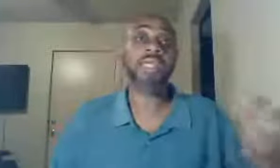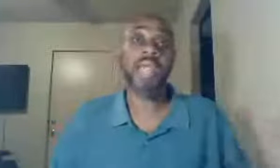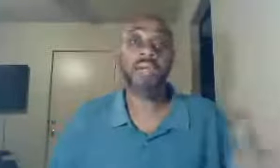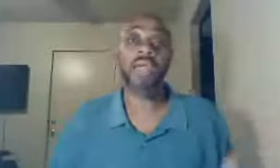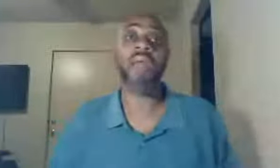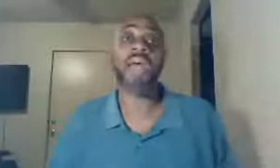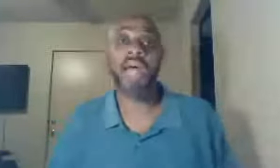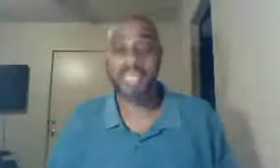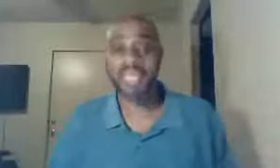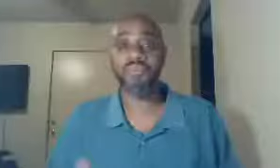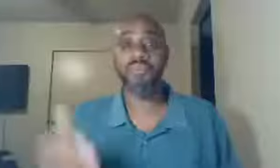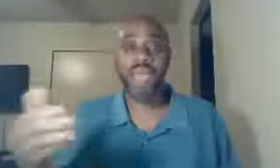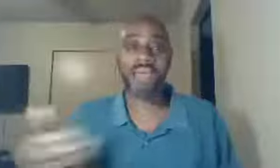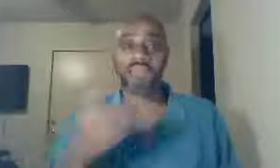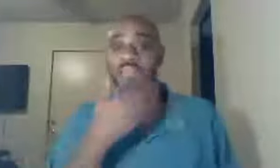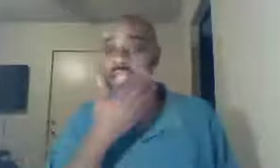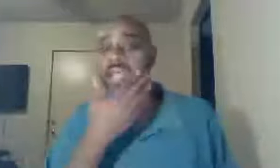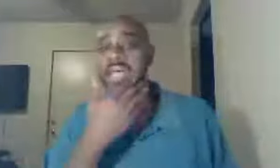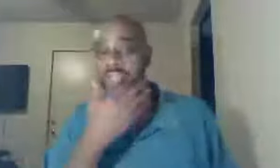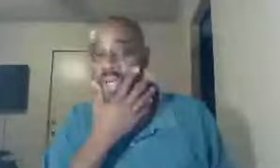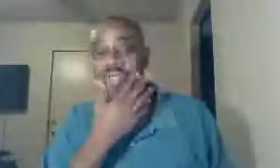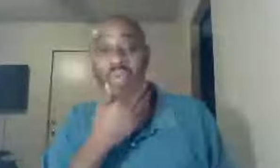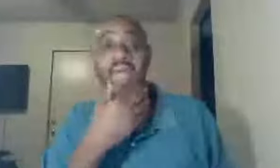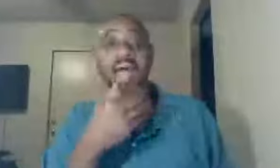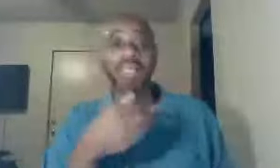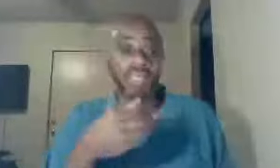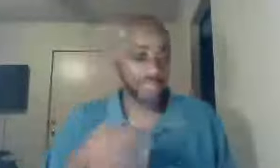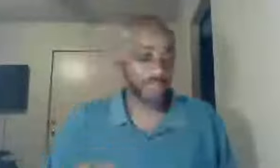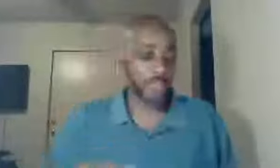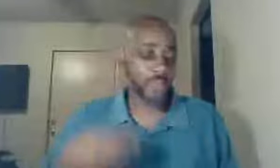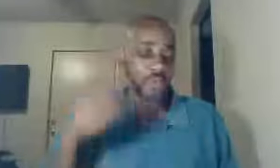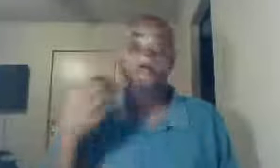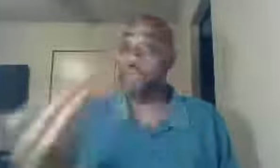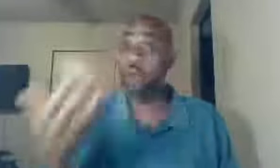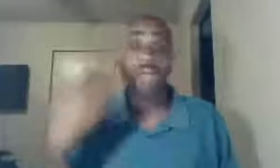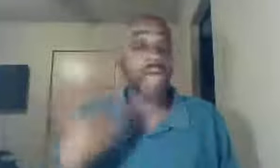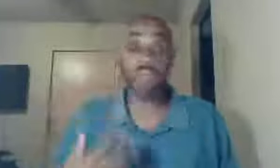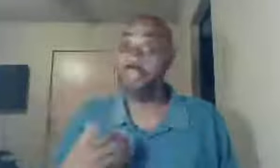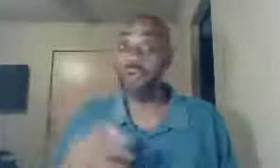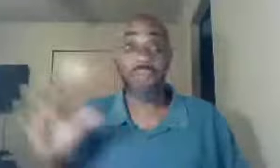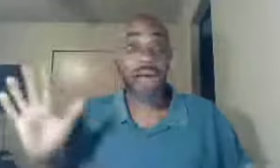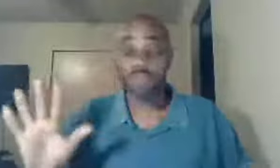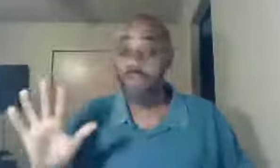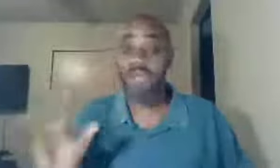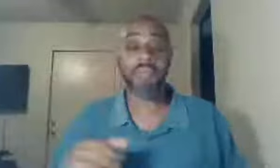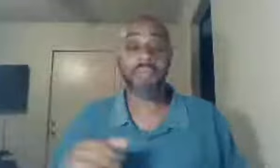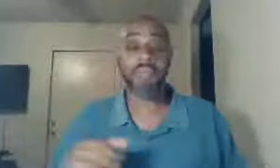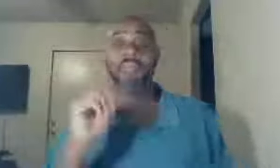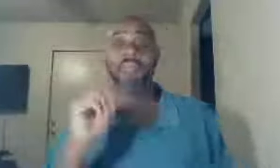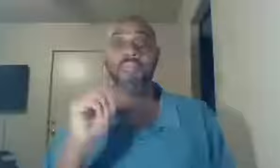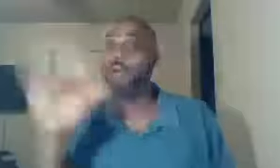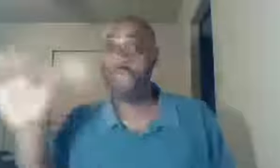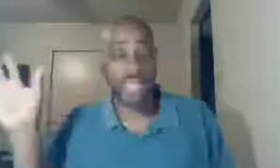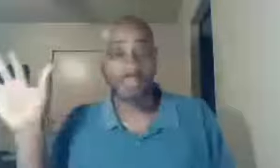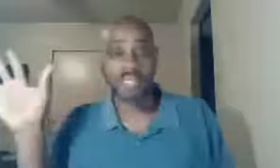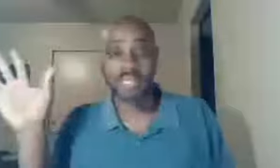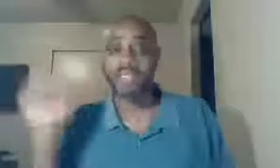the area, where I live, who pastors, a church where I live, who told me, out of his own mouth, so I'm not making this up, no names, clearly,